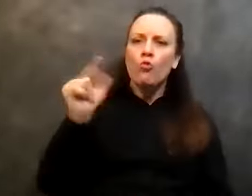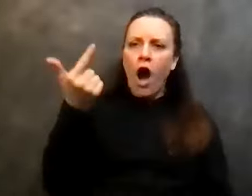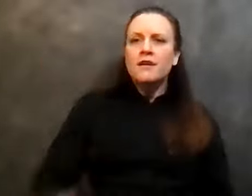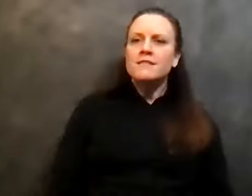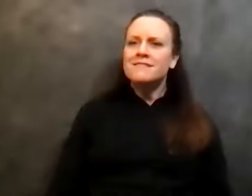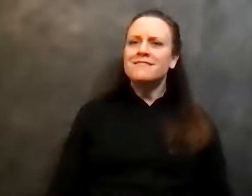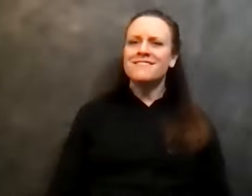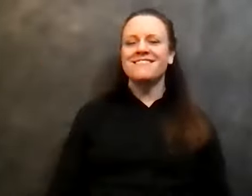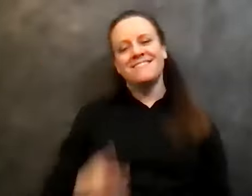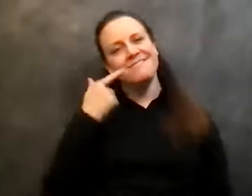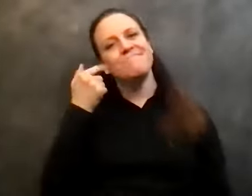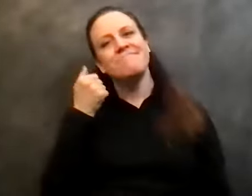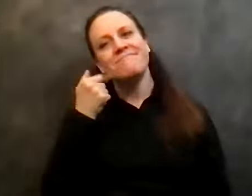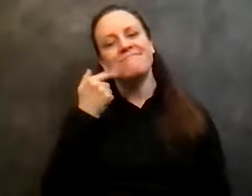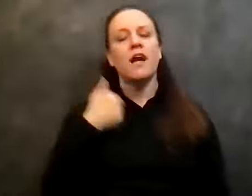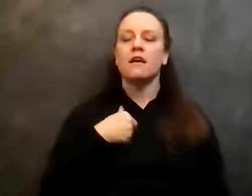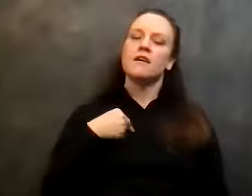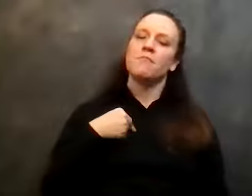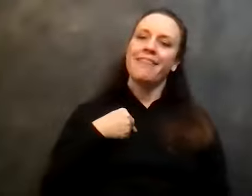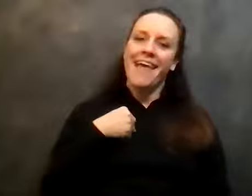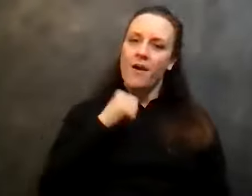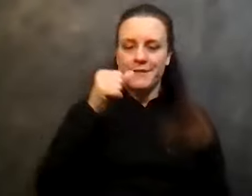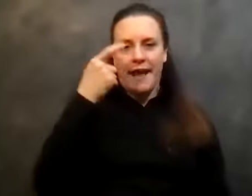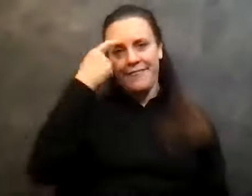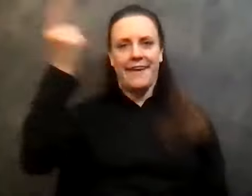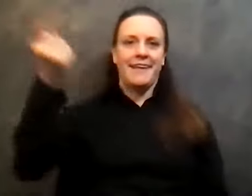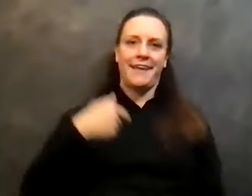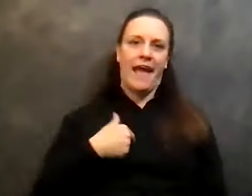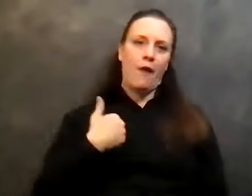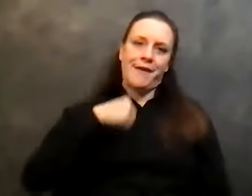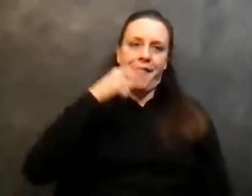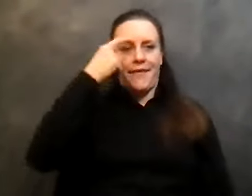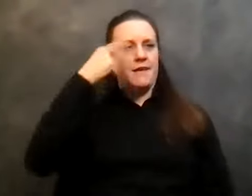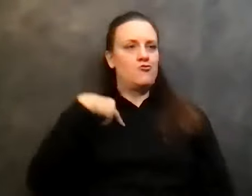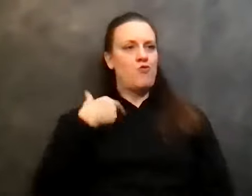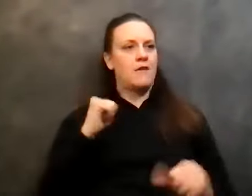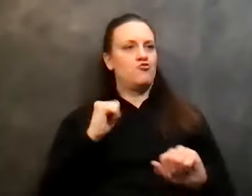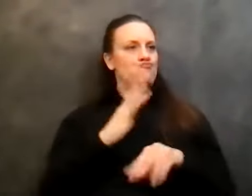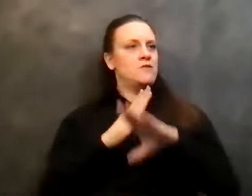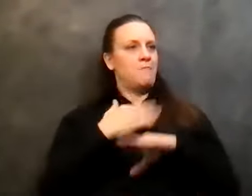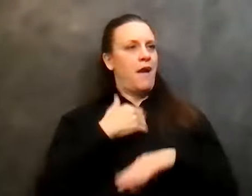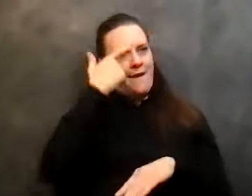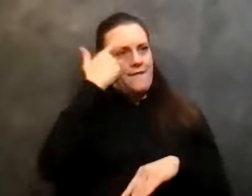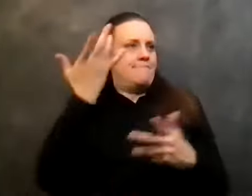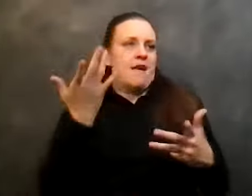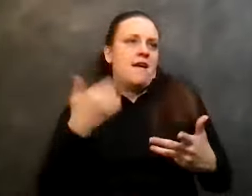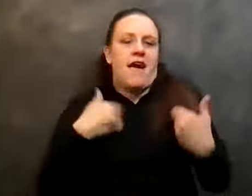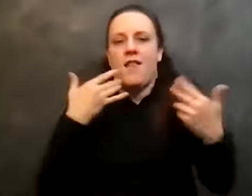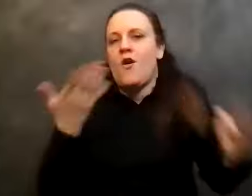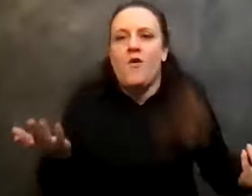But but that's not that doesn't come into consciousness that I'm going to do that. I don't think I'm going to do that. So so I